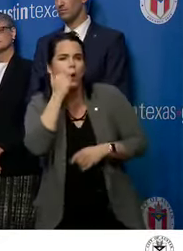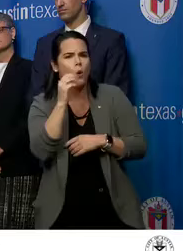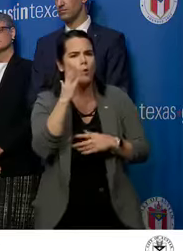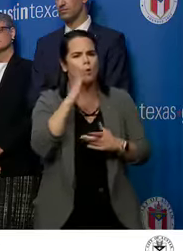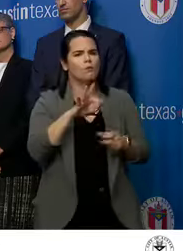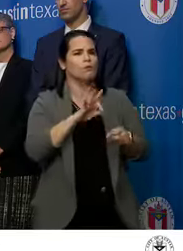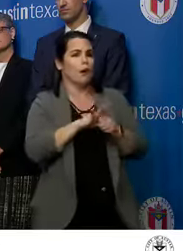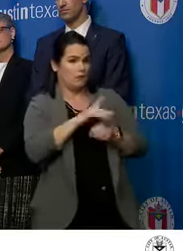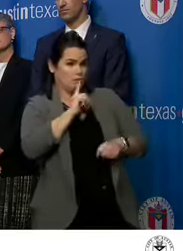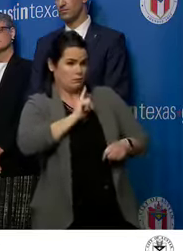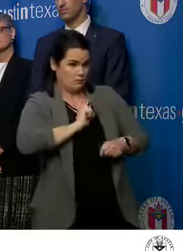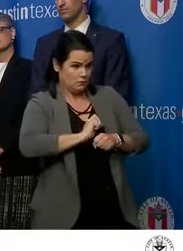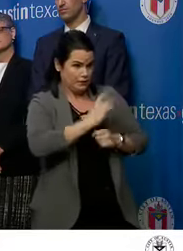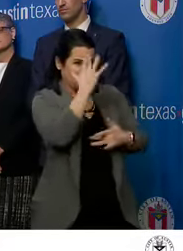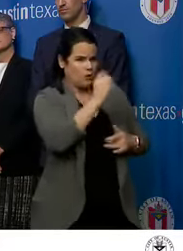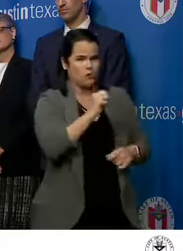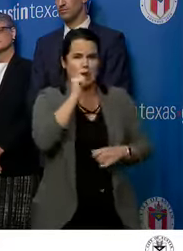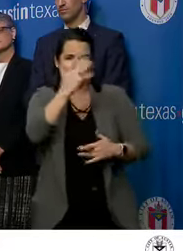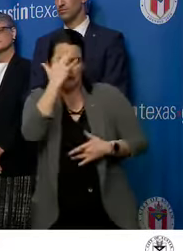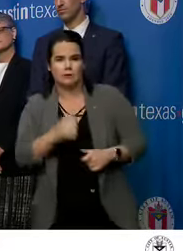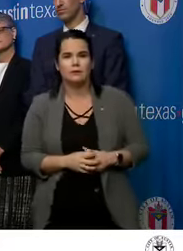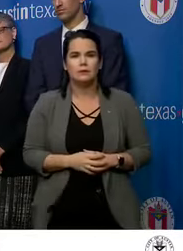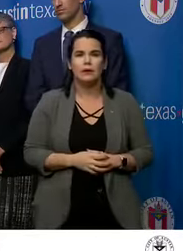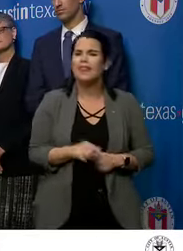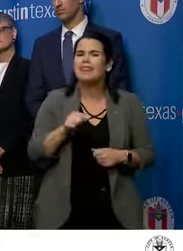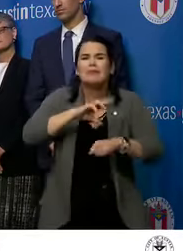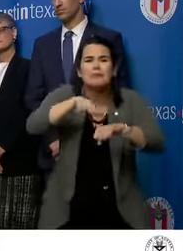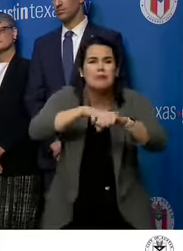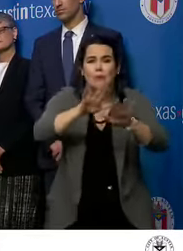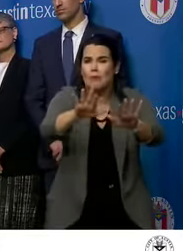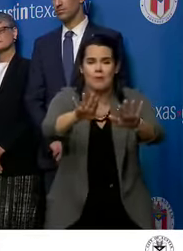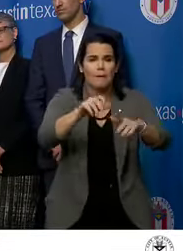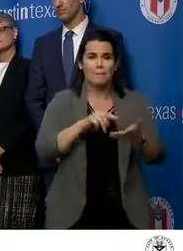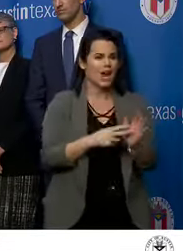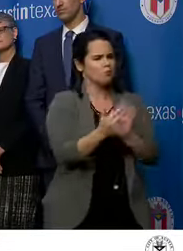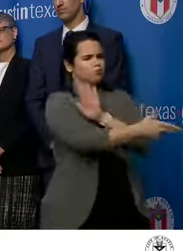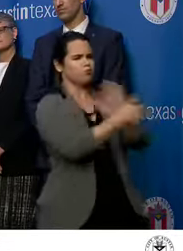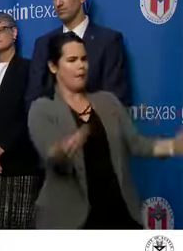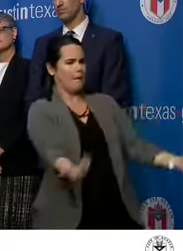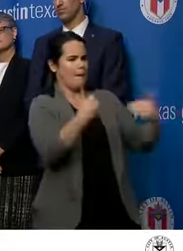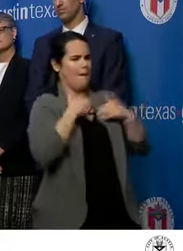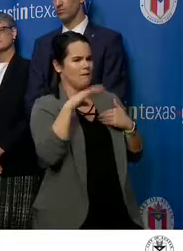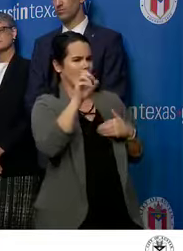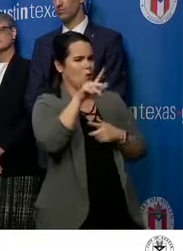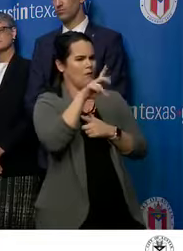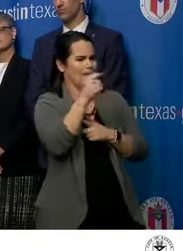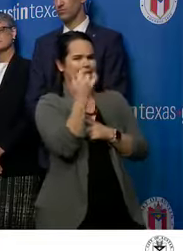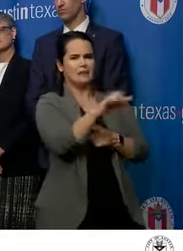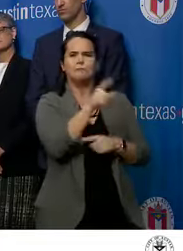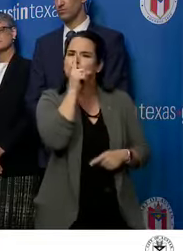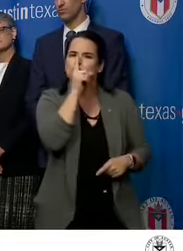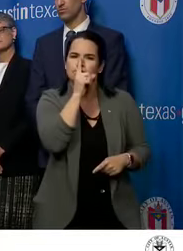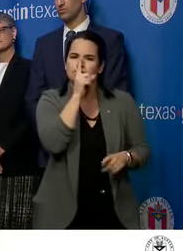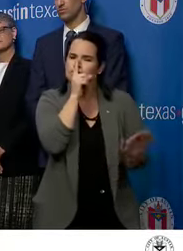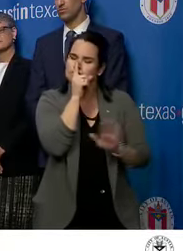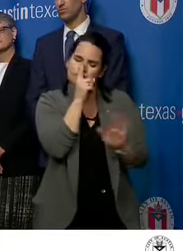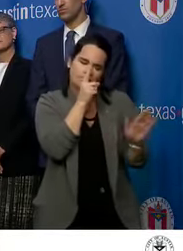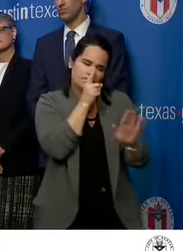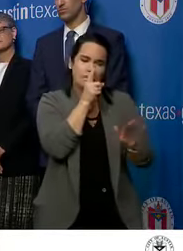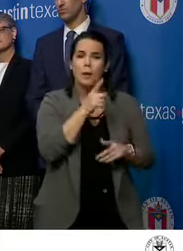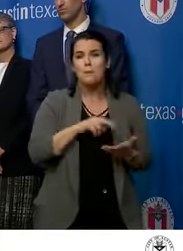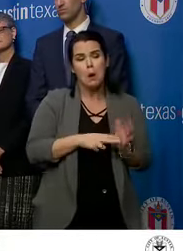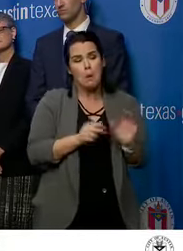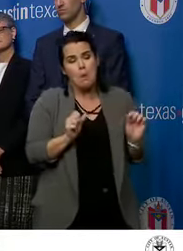This is a normal process. It doesn't mean somebody has the disease. It means the disease is one possibility, and it's an important